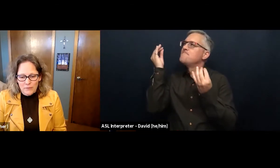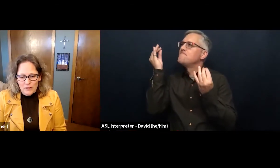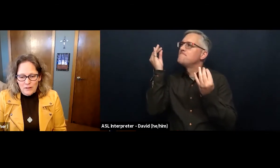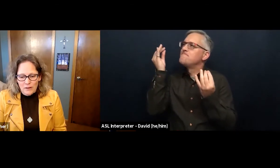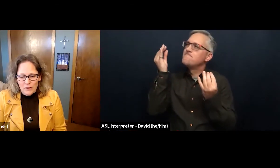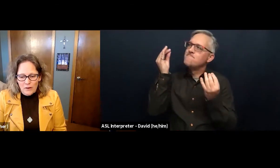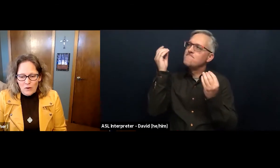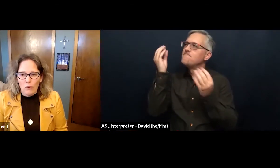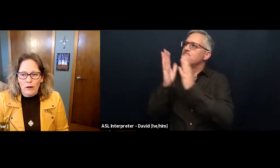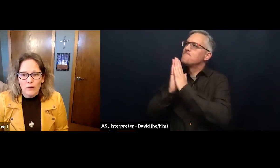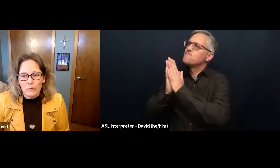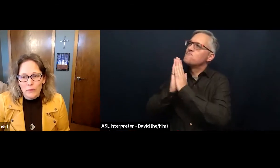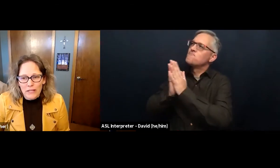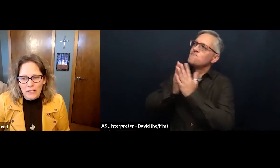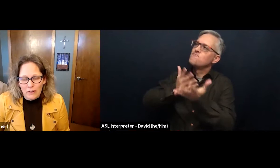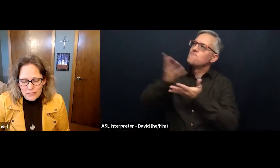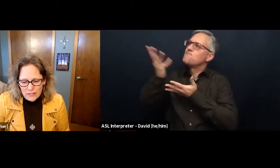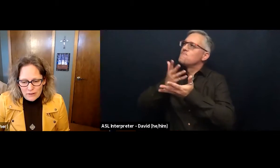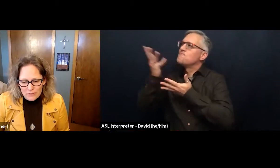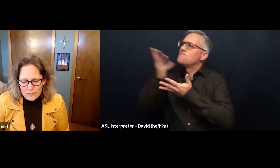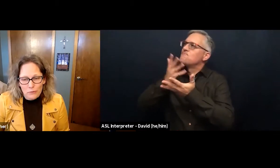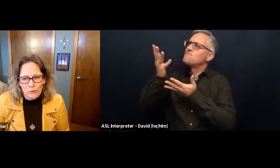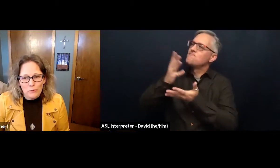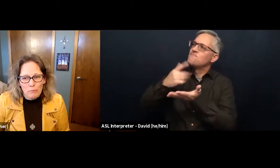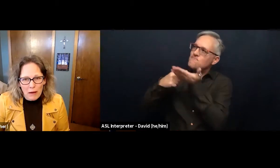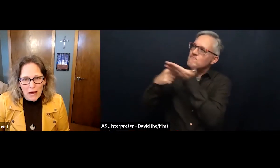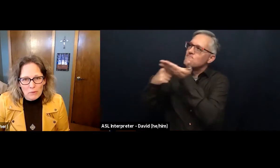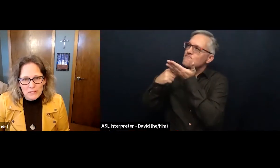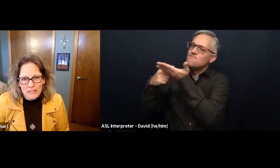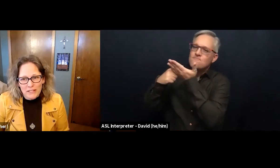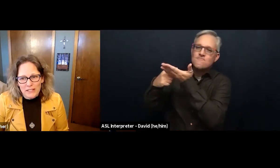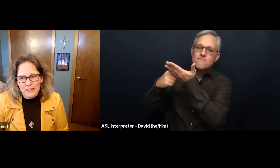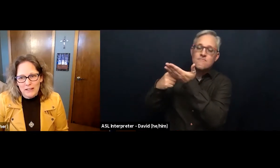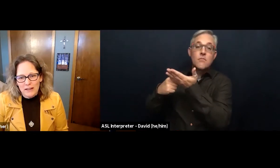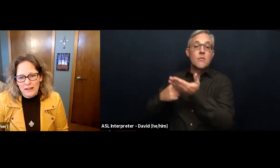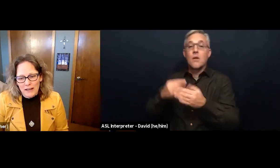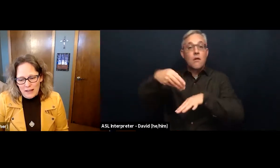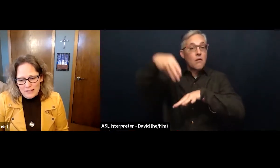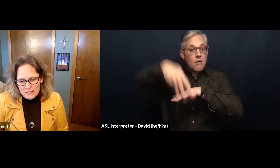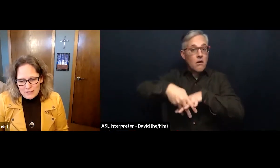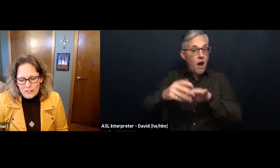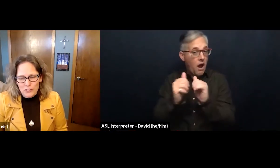Or rooting ourselves through Bible study and discussion